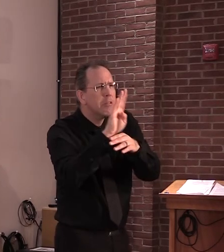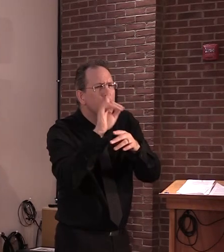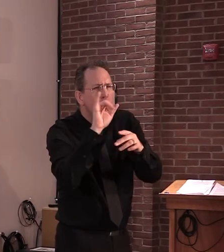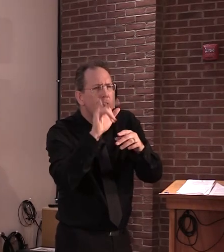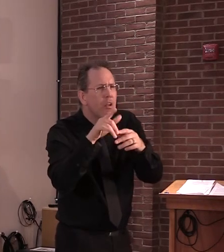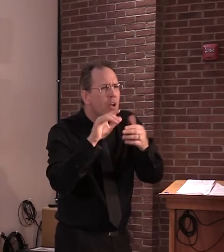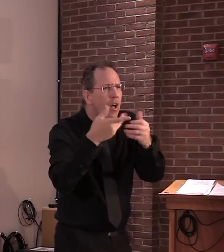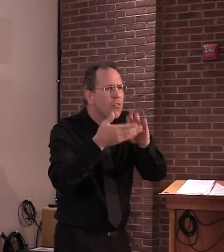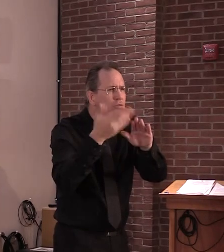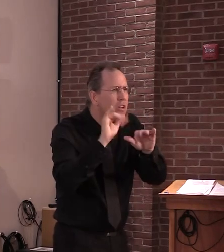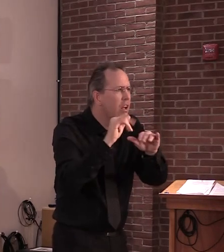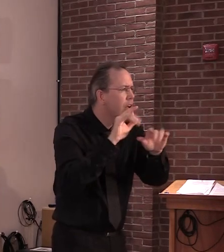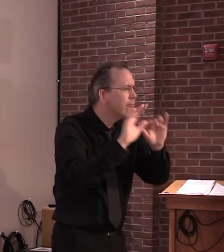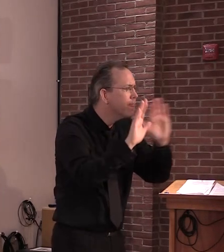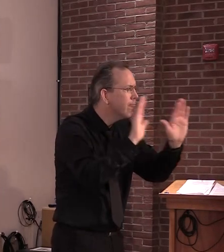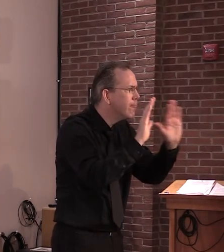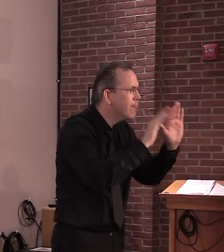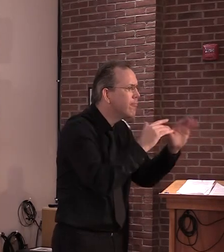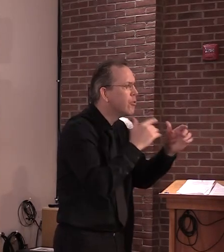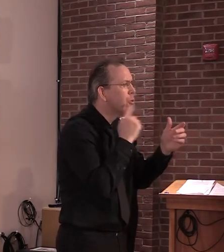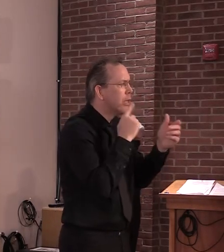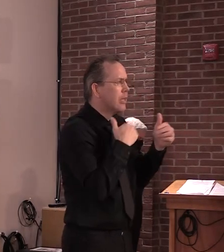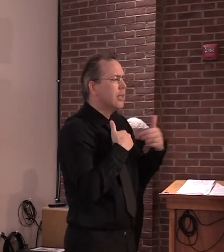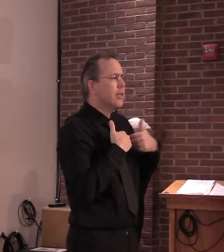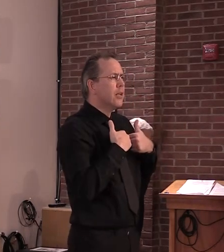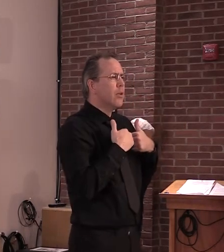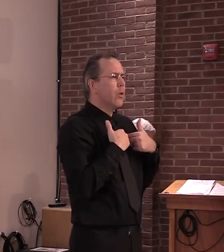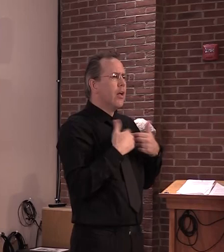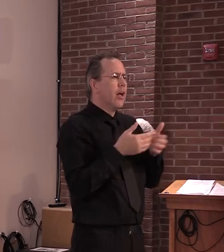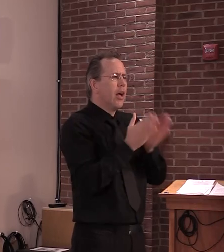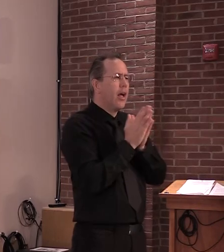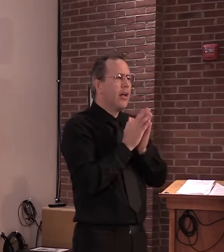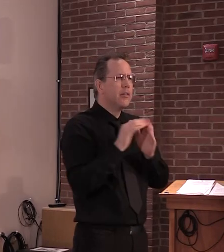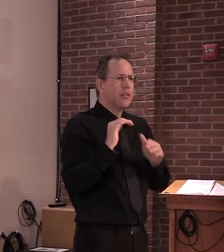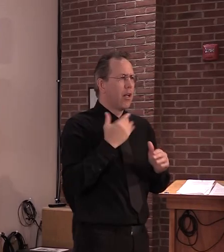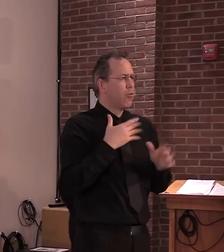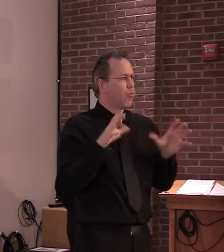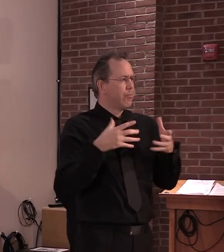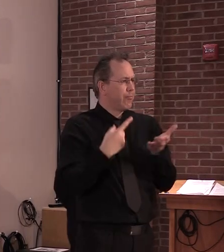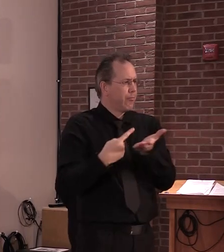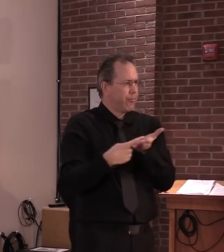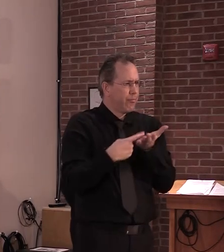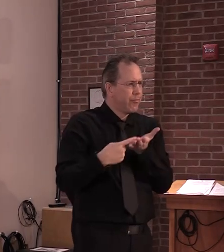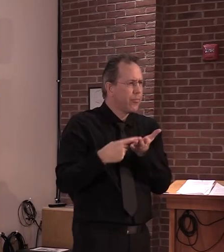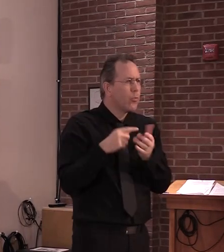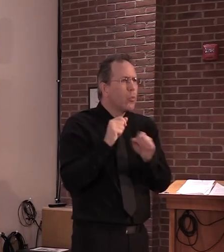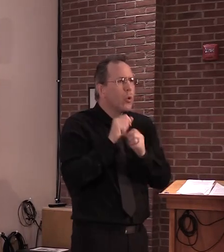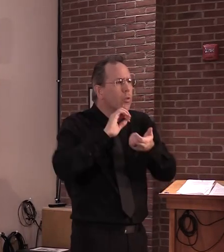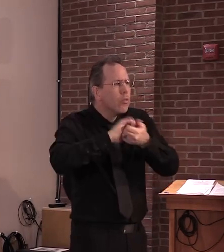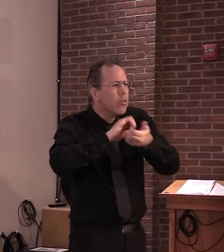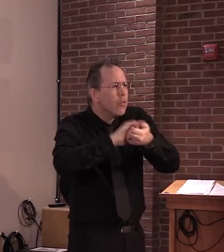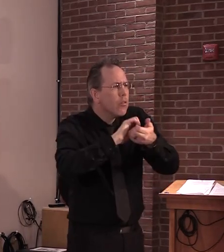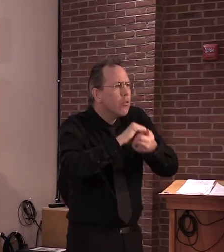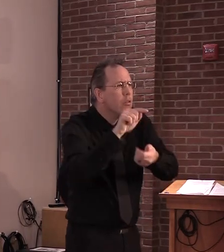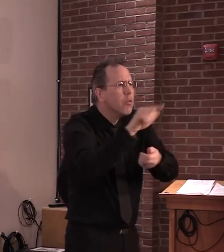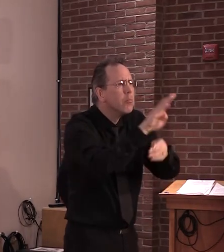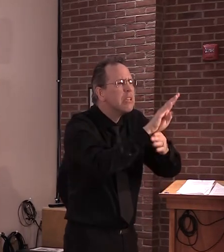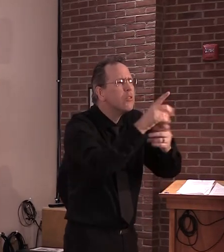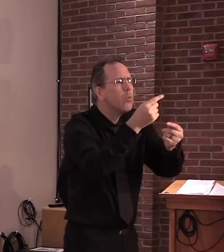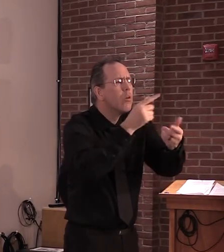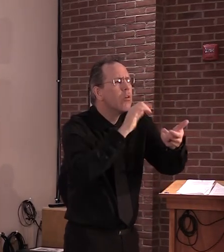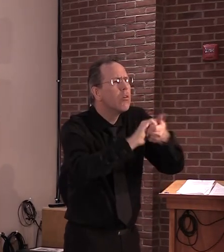to work with experts around the state to offer input about how they work and the type of work that they offer. So,